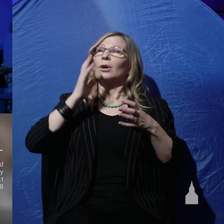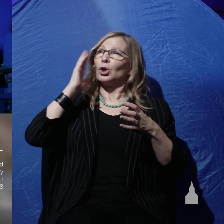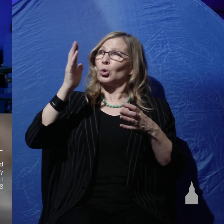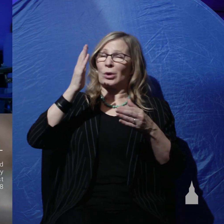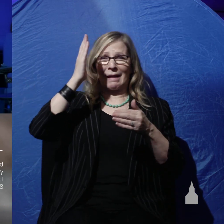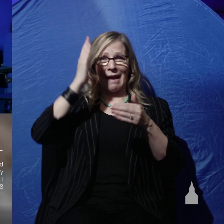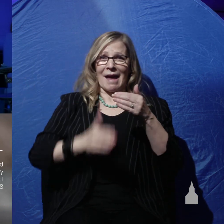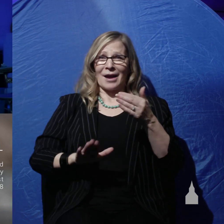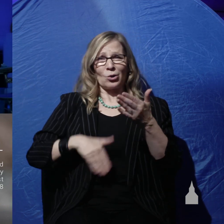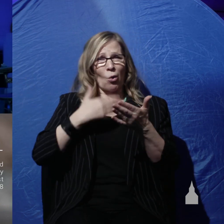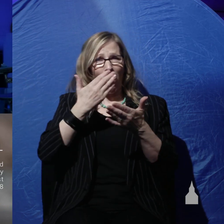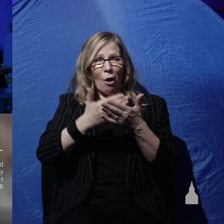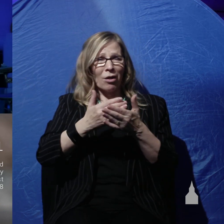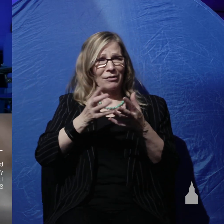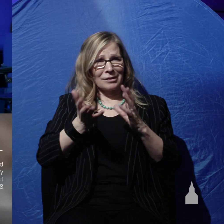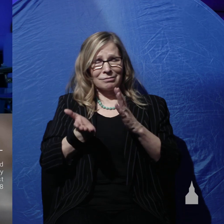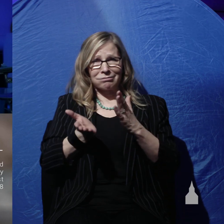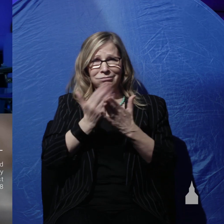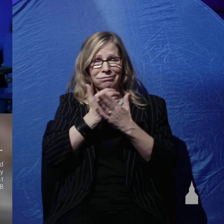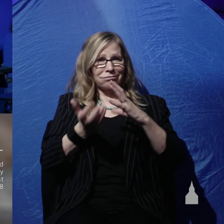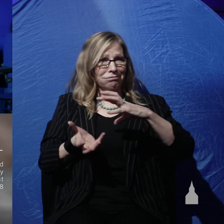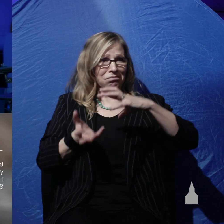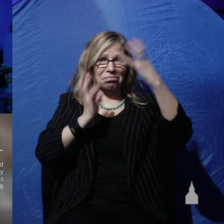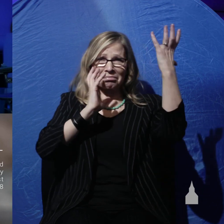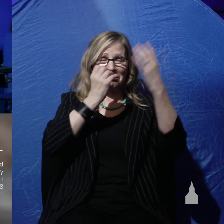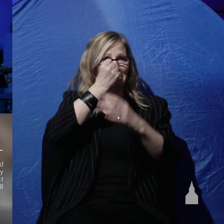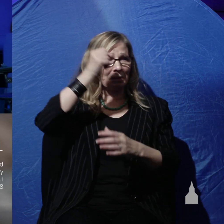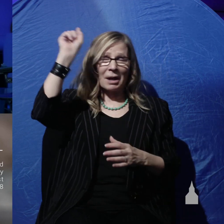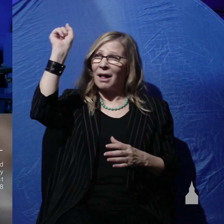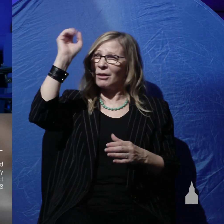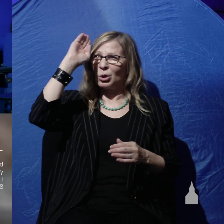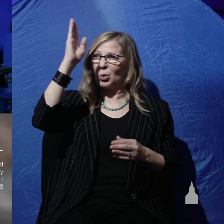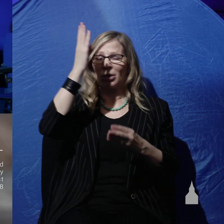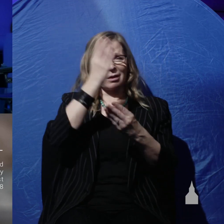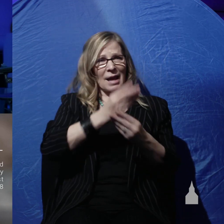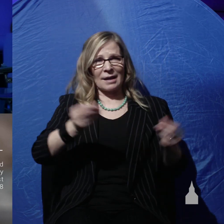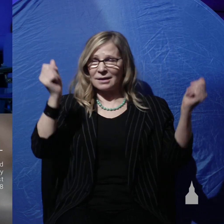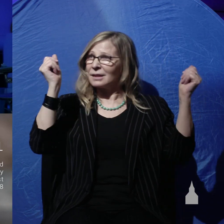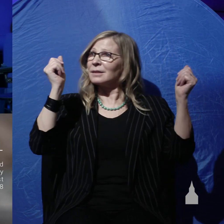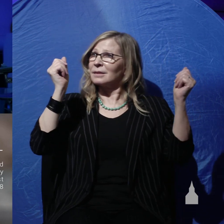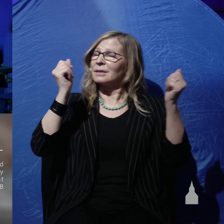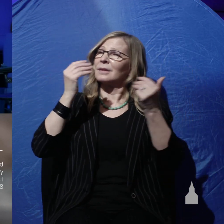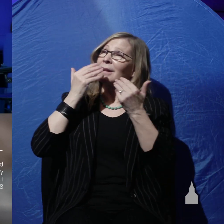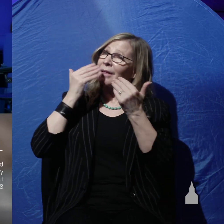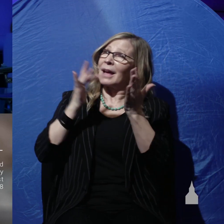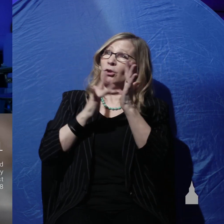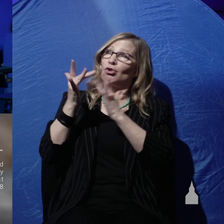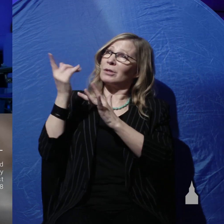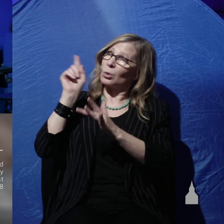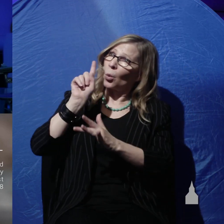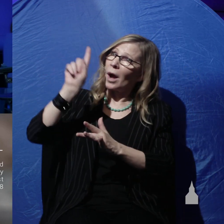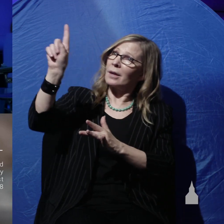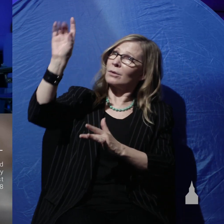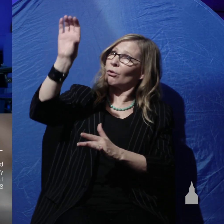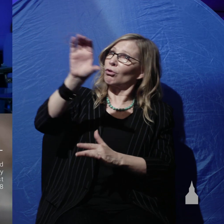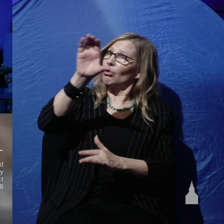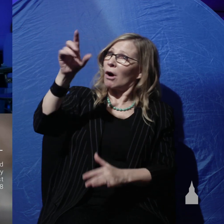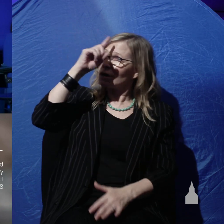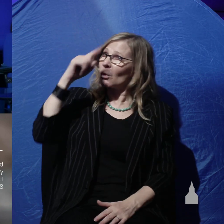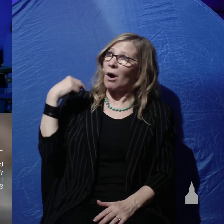wickedness and depravity and rebellion and we thank you that Jesus went to the cross for us so that we don't have to face the